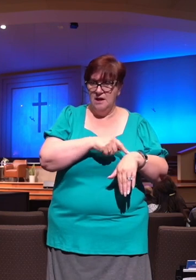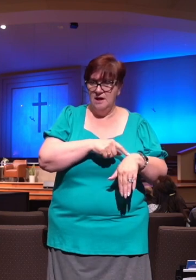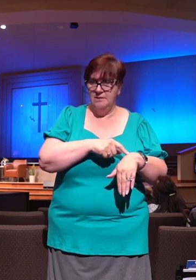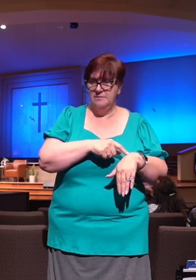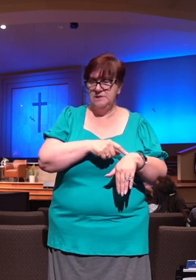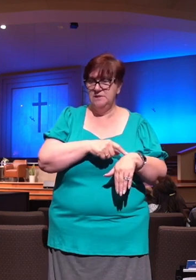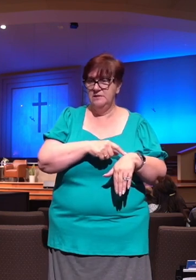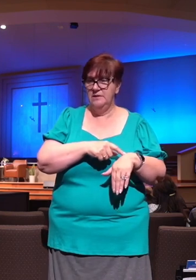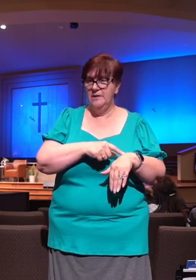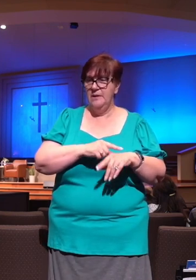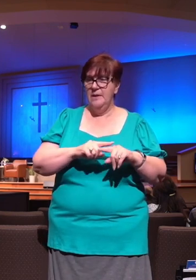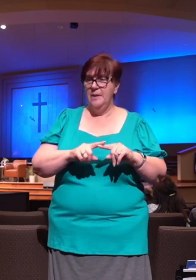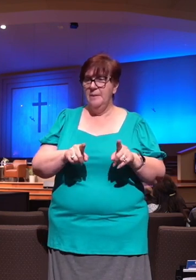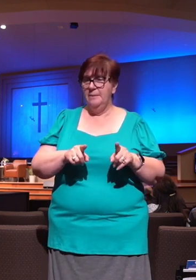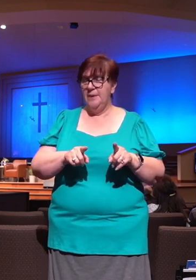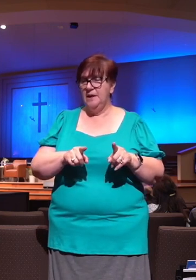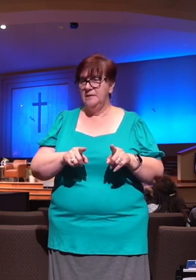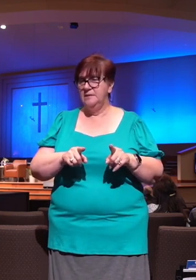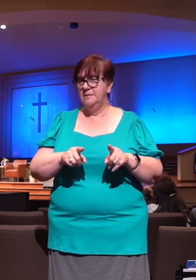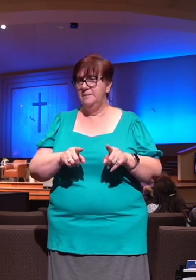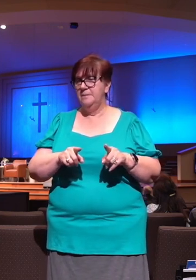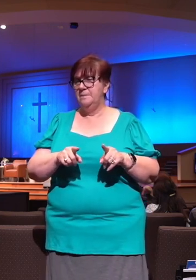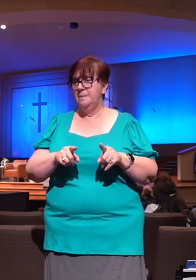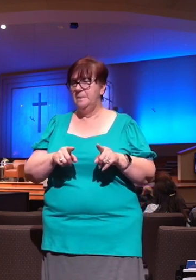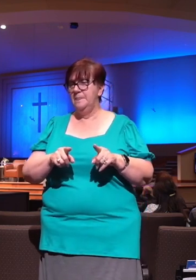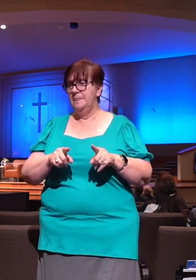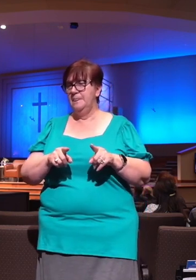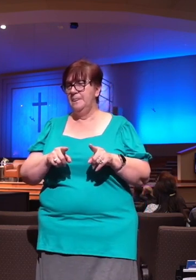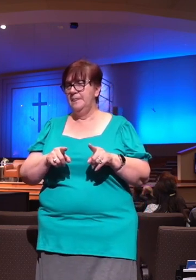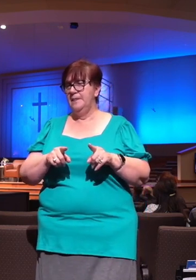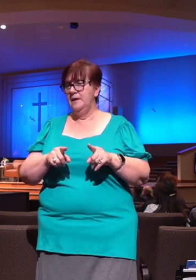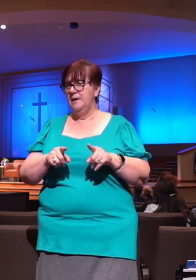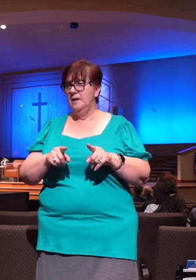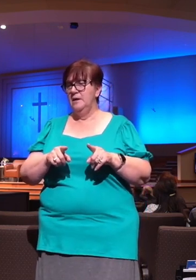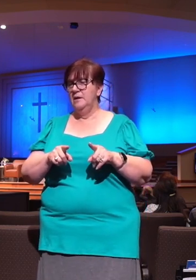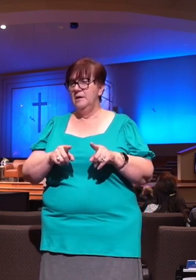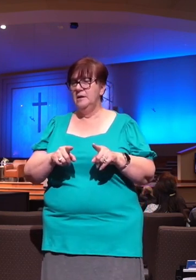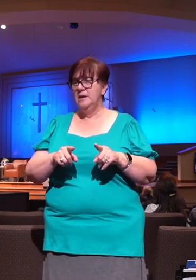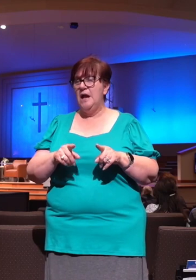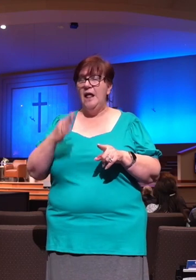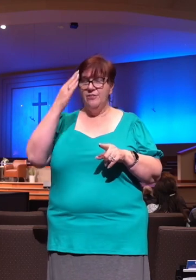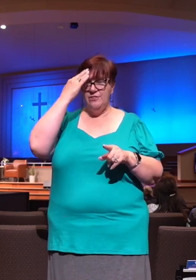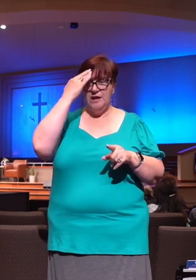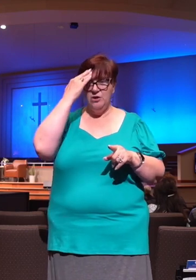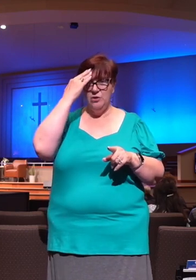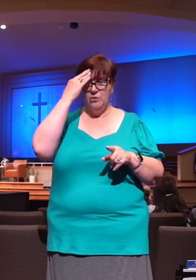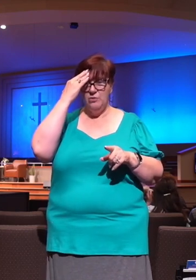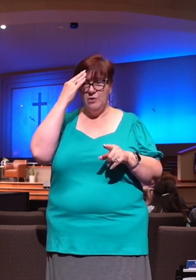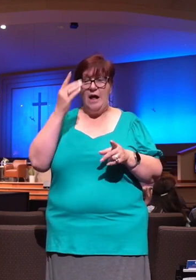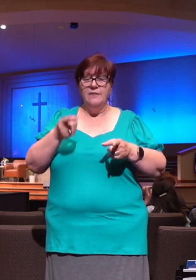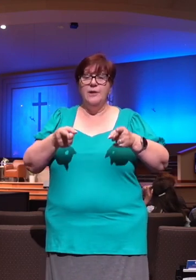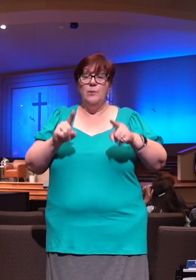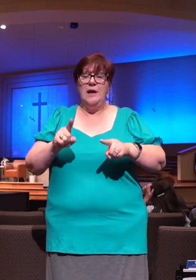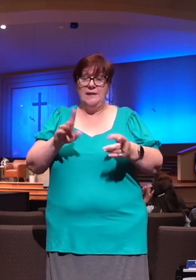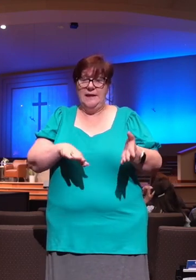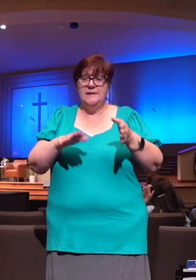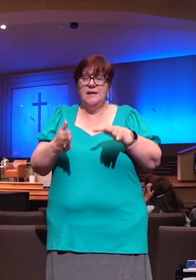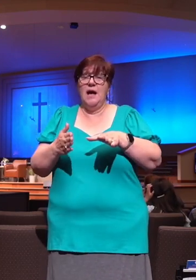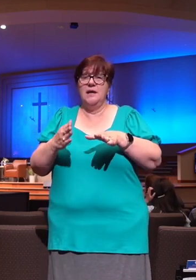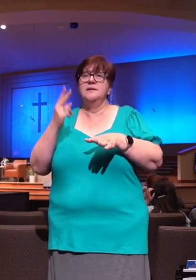though after my skin worms destroy this body, yet my flesh shall I see God. And so there was glimpses